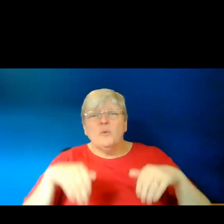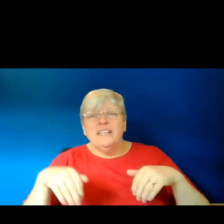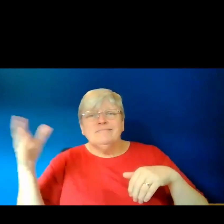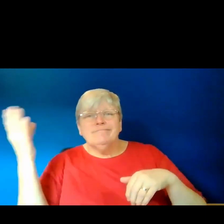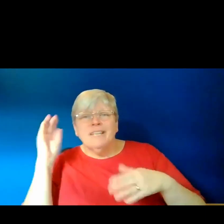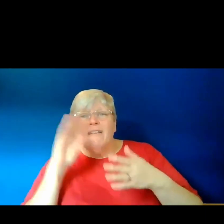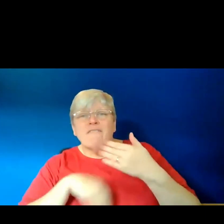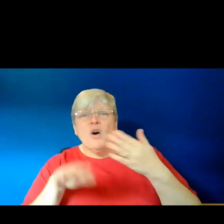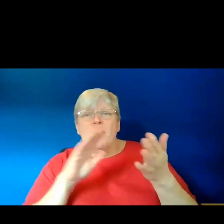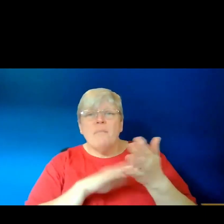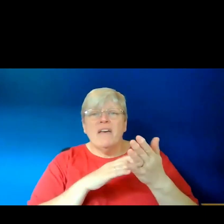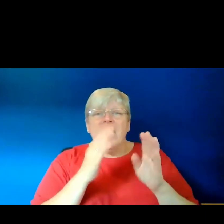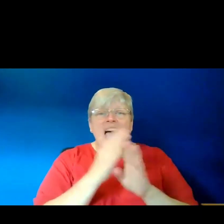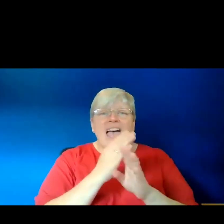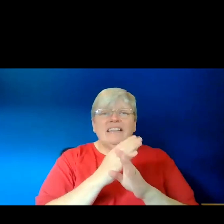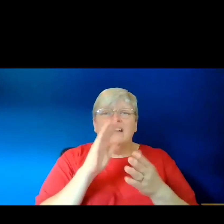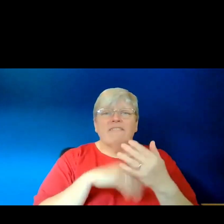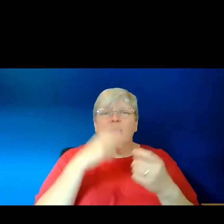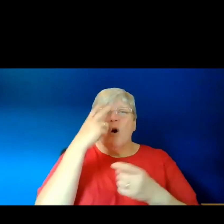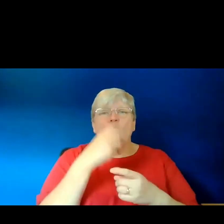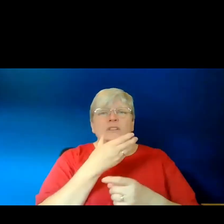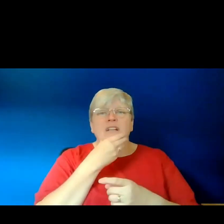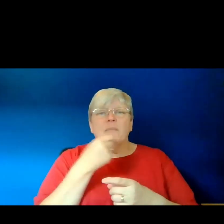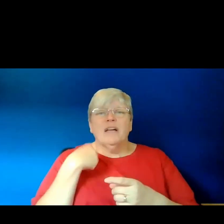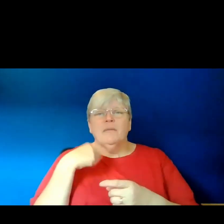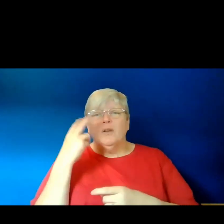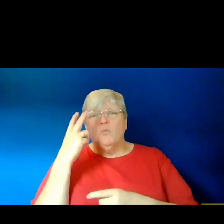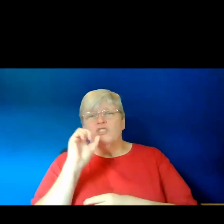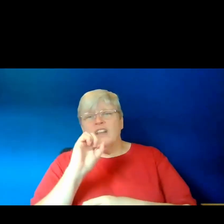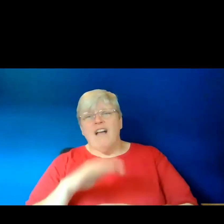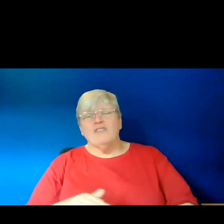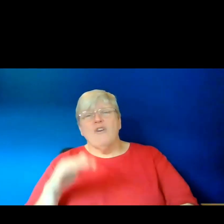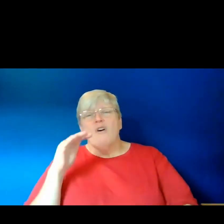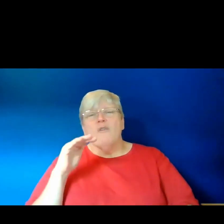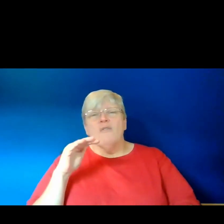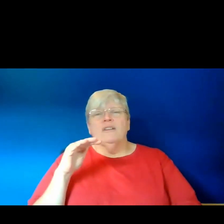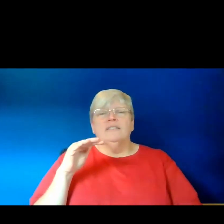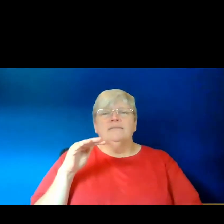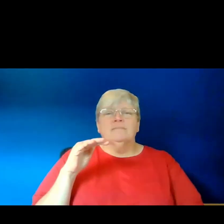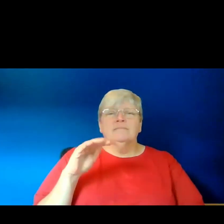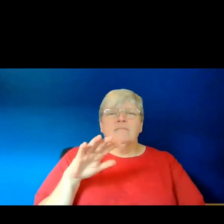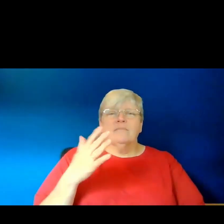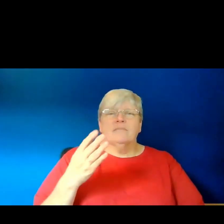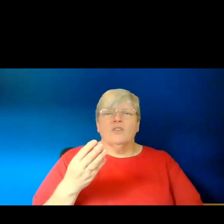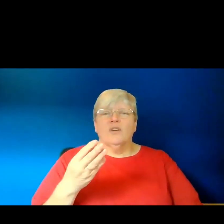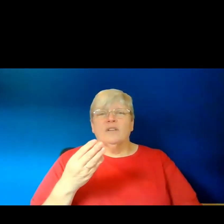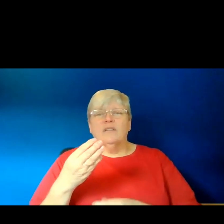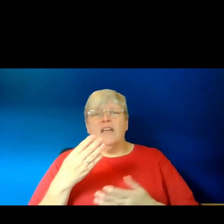her mother, 14. Hiding from an older man who has been watching her grow. 14.